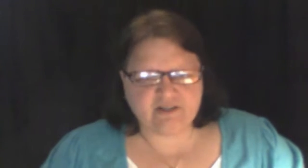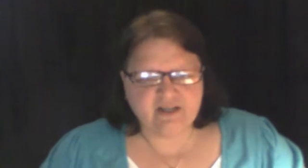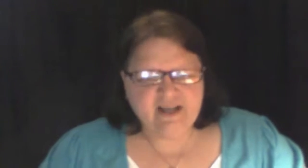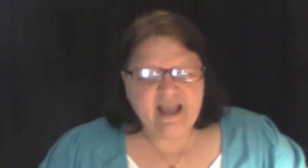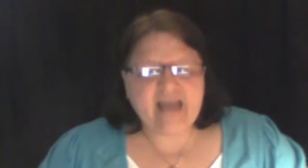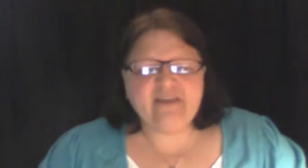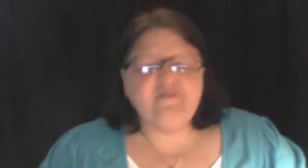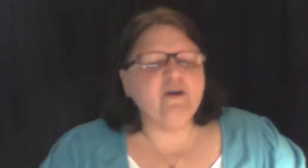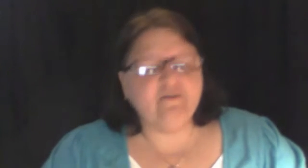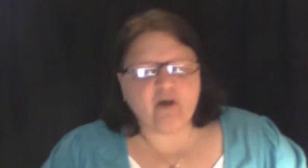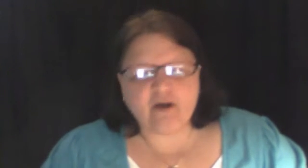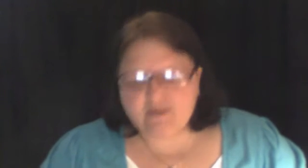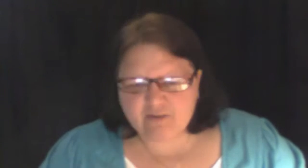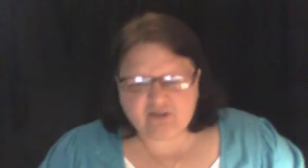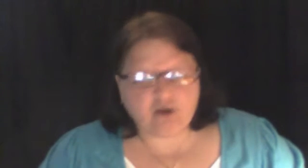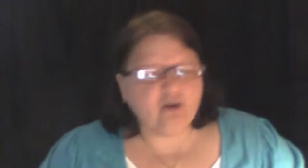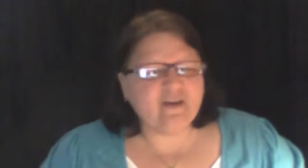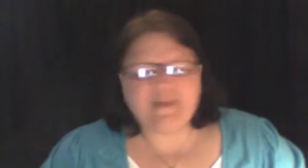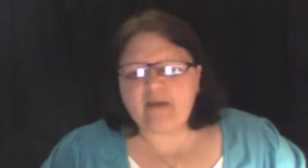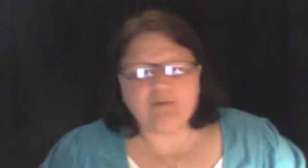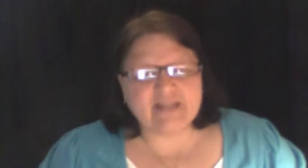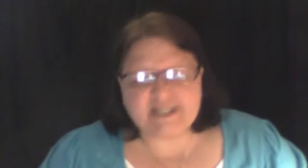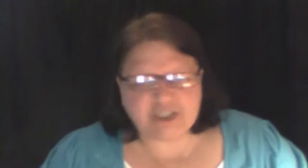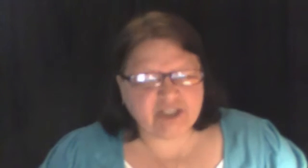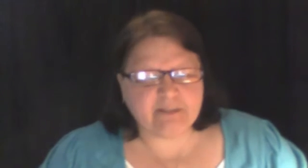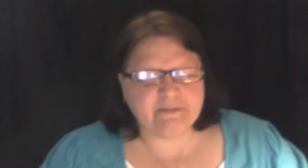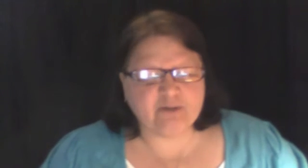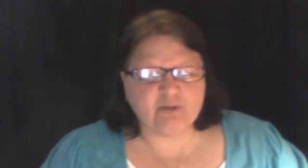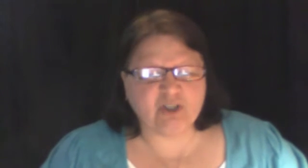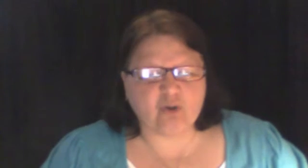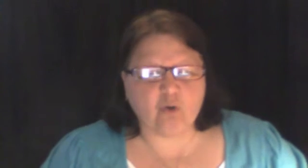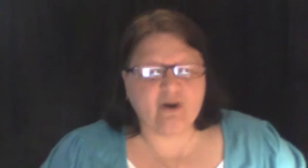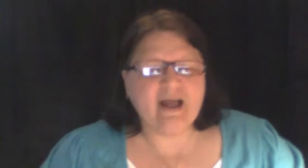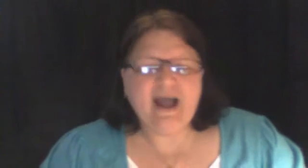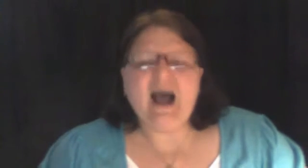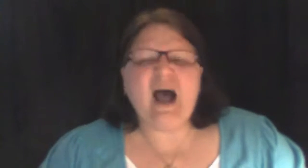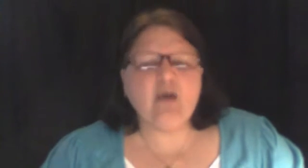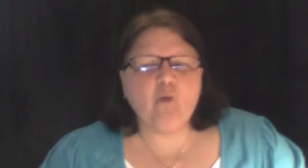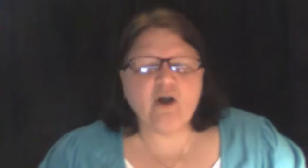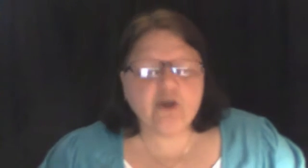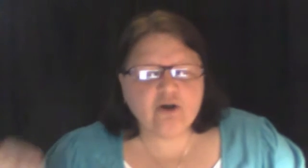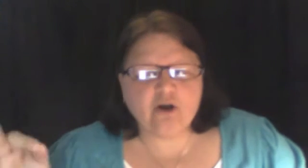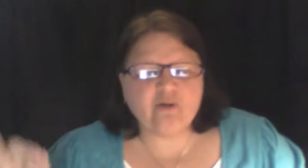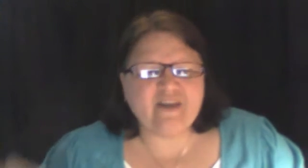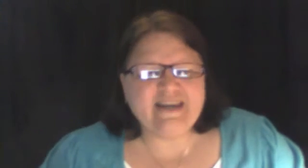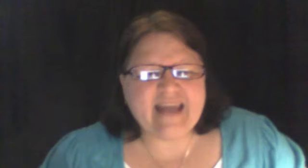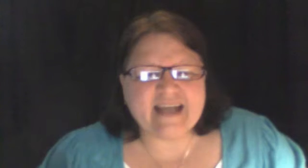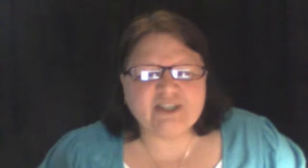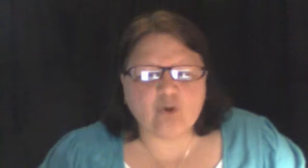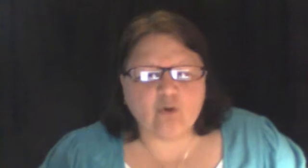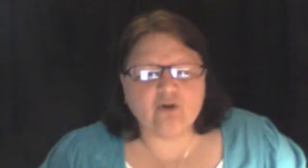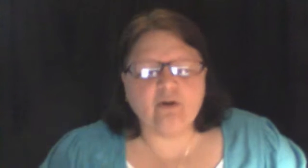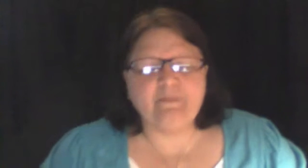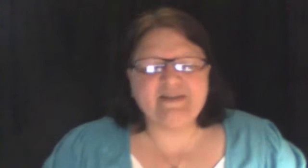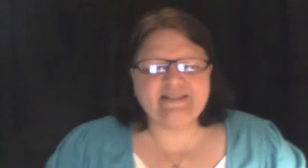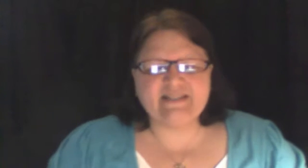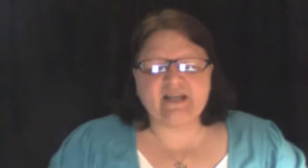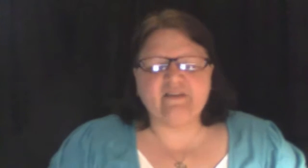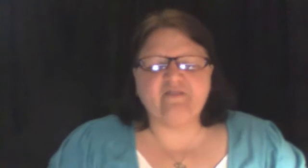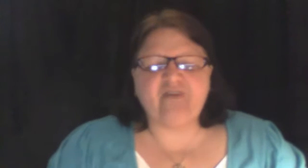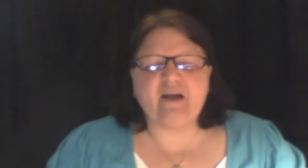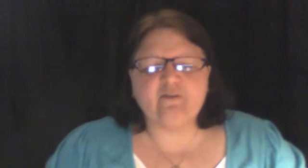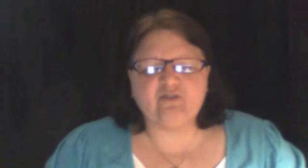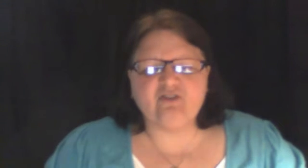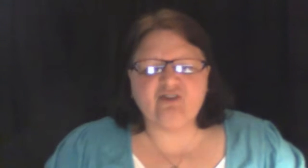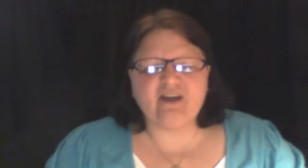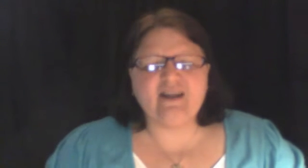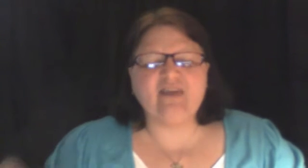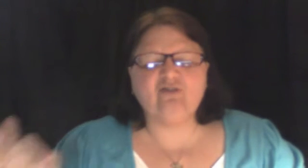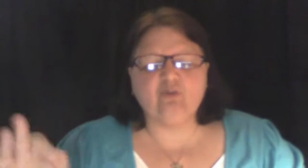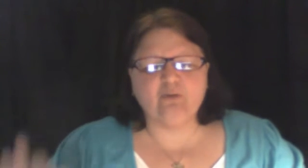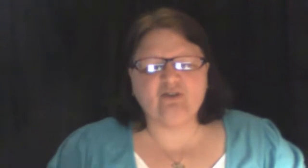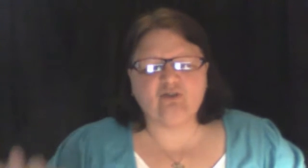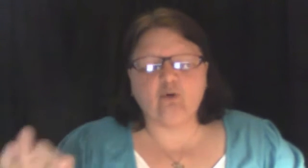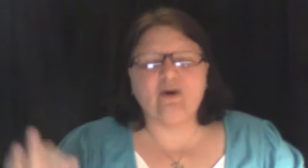And if you've already returned and that relationship is restored, I want you to know the next order of business on the father's agenda is to restore